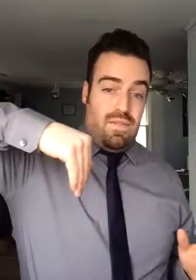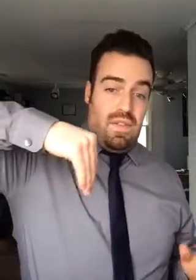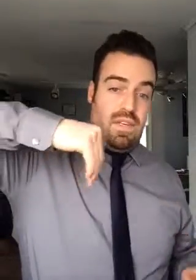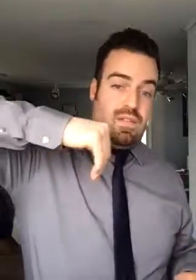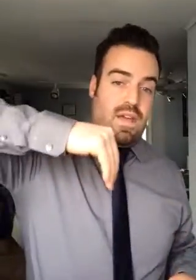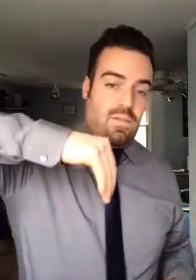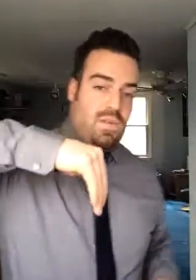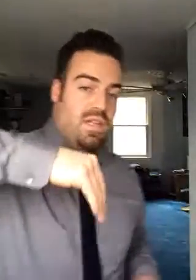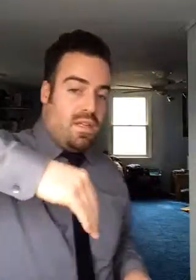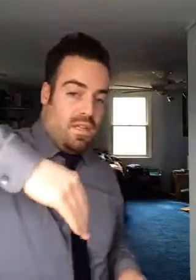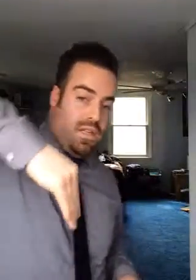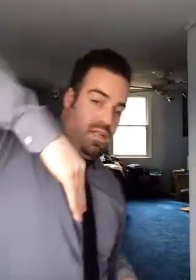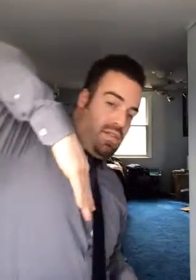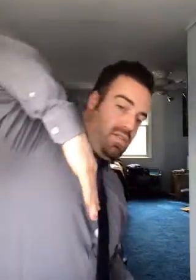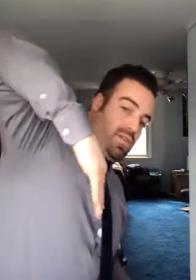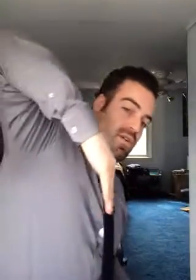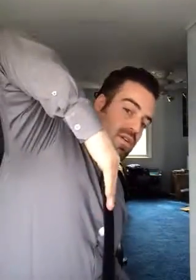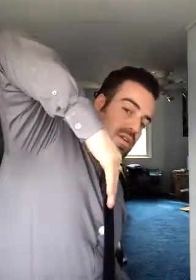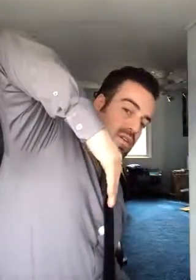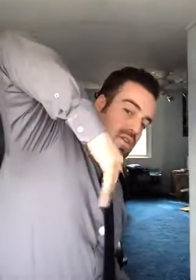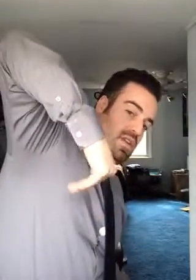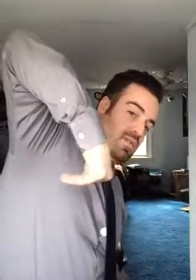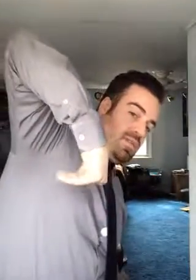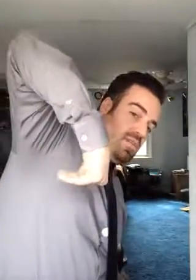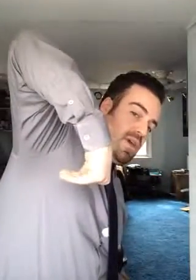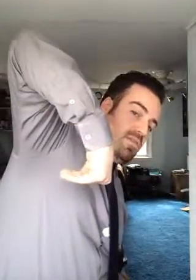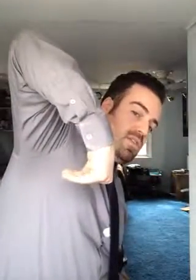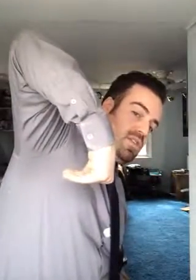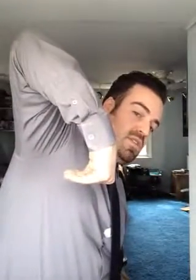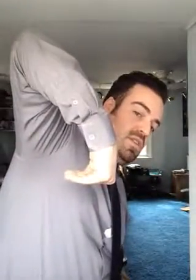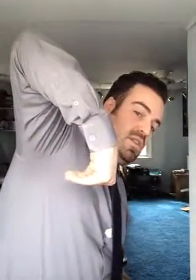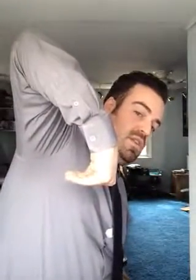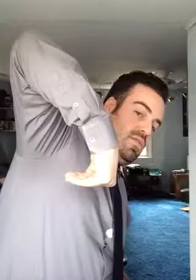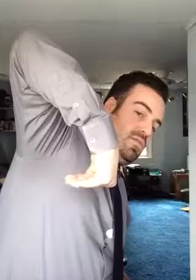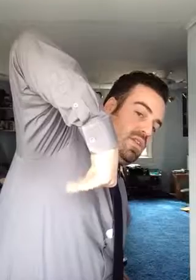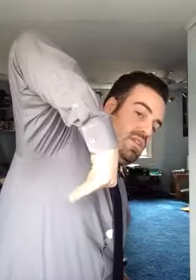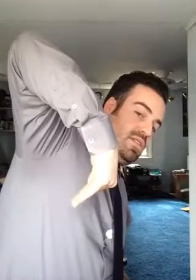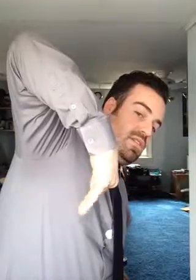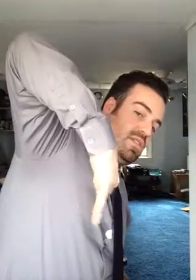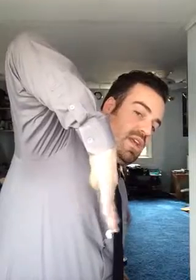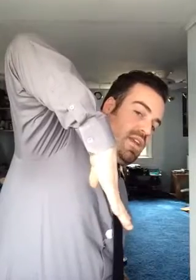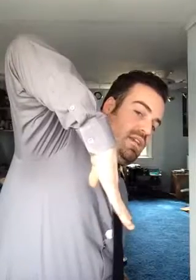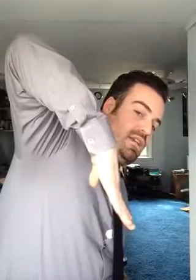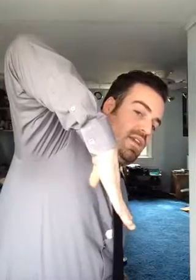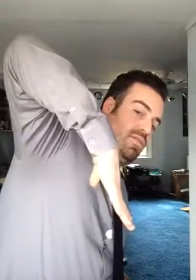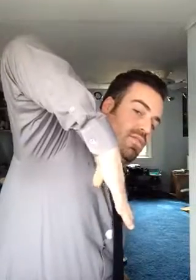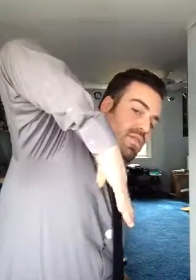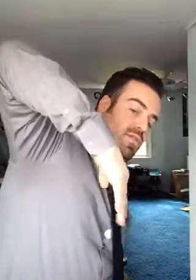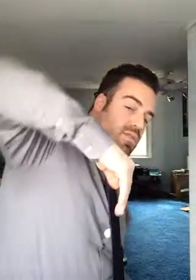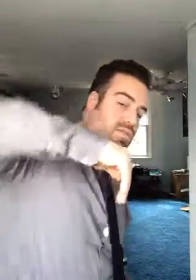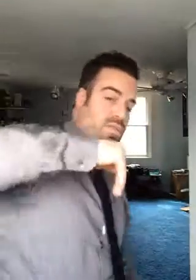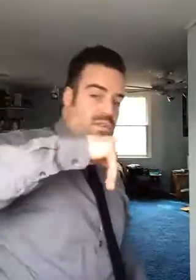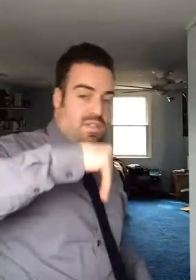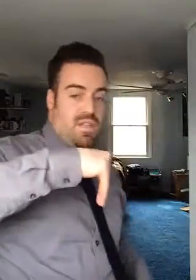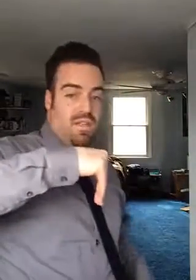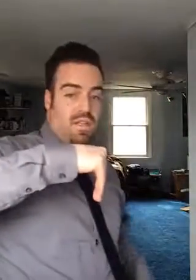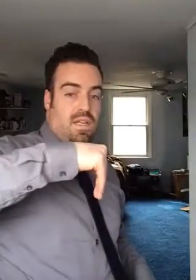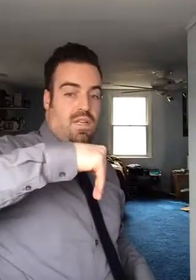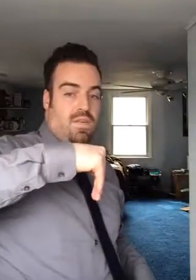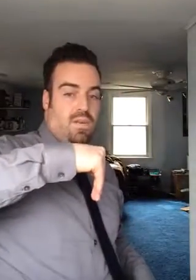of the knee. So that would be if your knee was in a bent position, it would be extending the leg forward. Or if you were seated and you